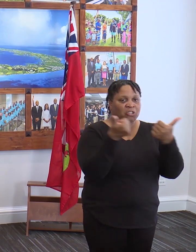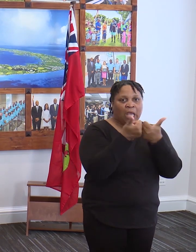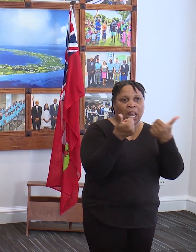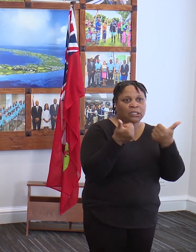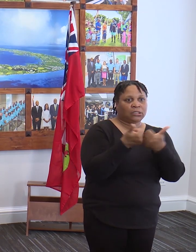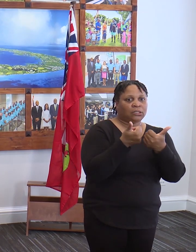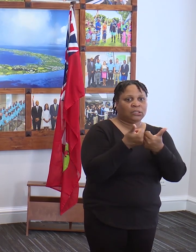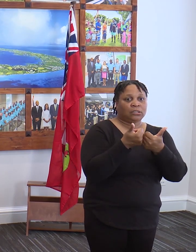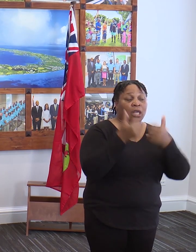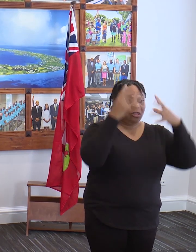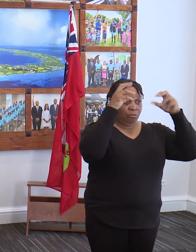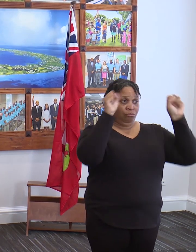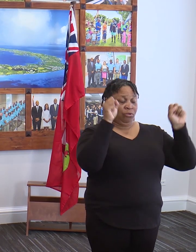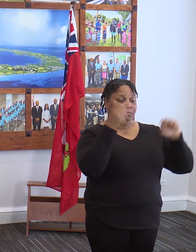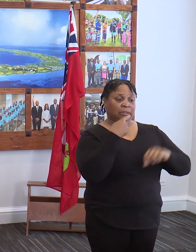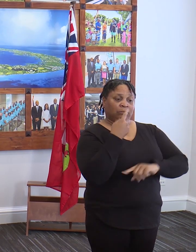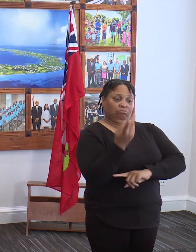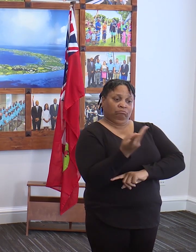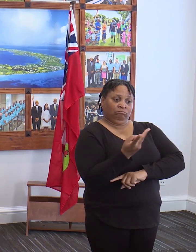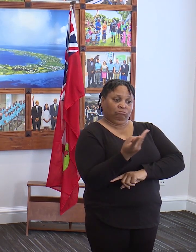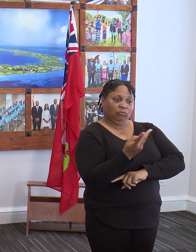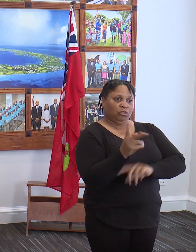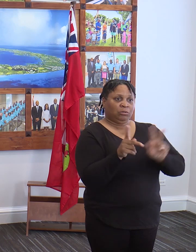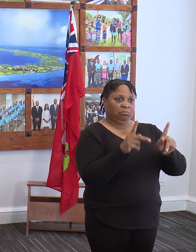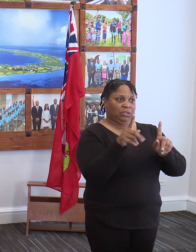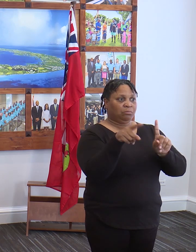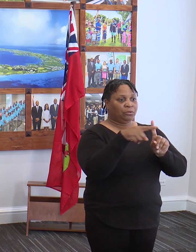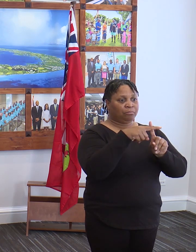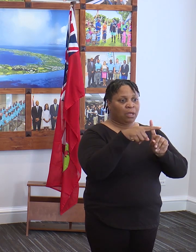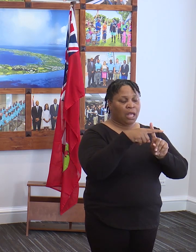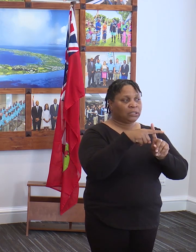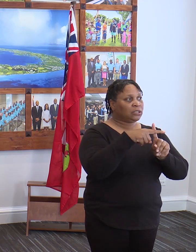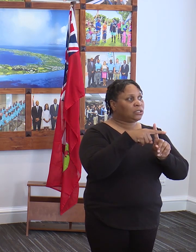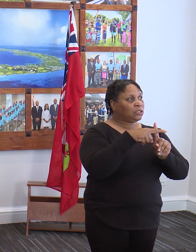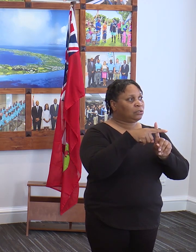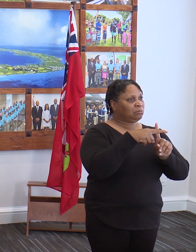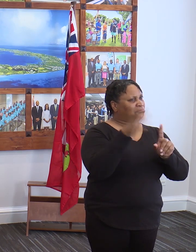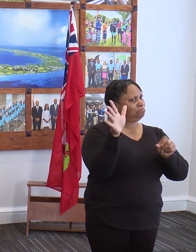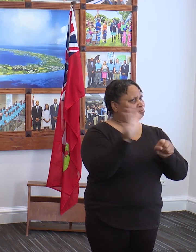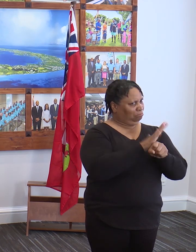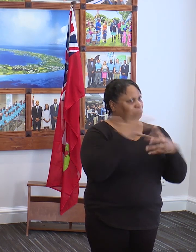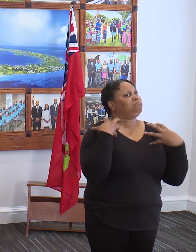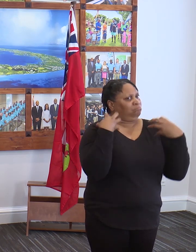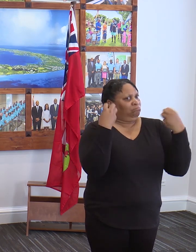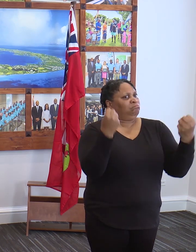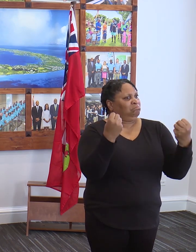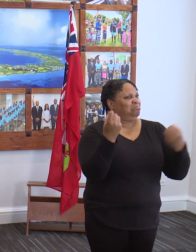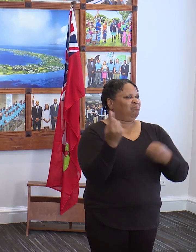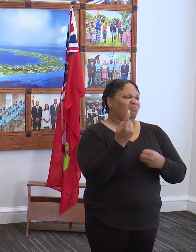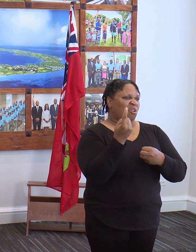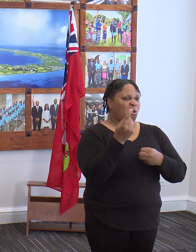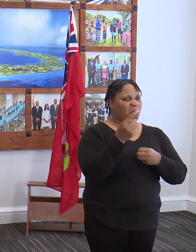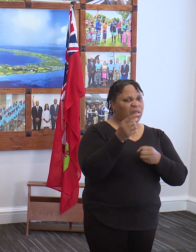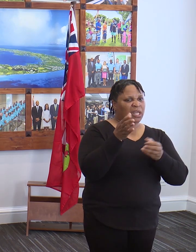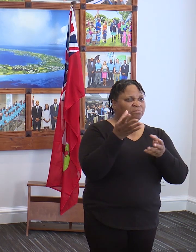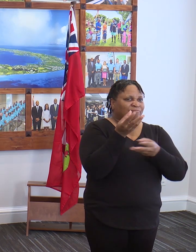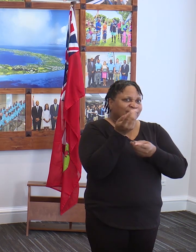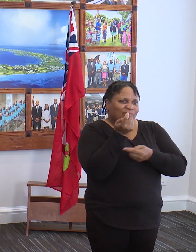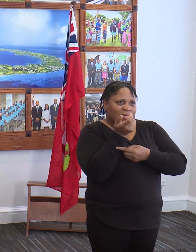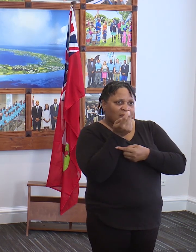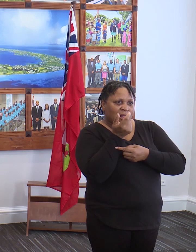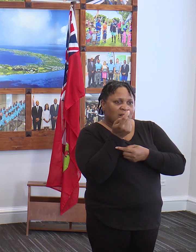As the Premier indicated, the two individuals that have tested positive have made full recoveries. They only had very mild symptoms